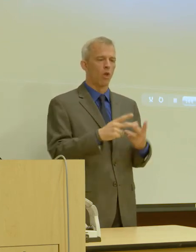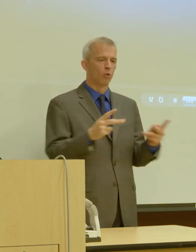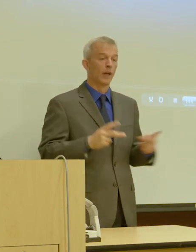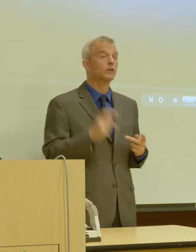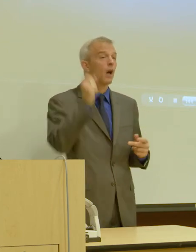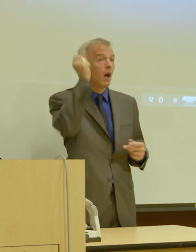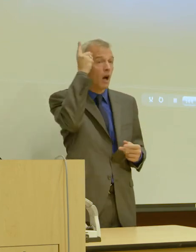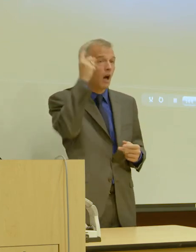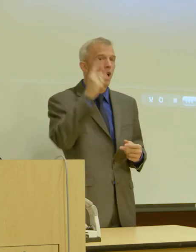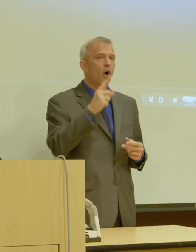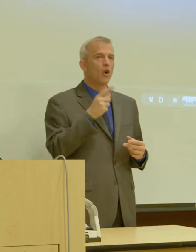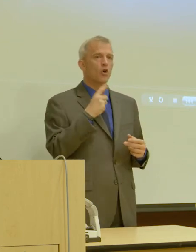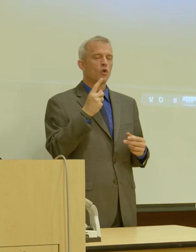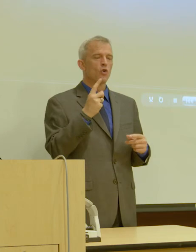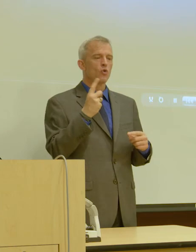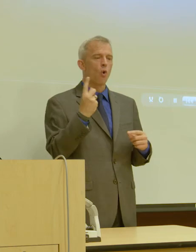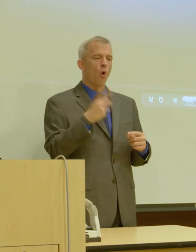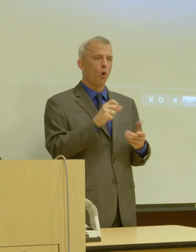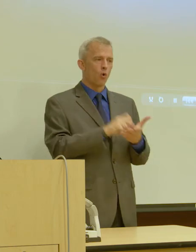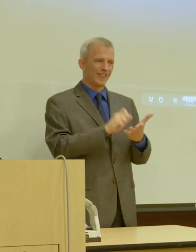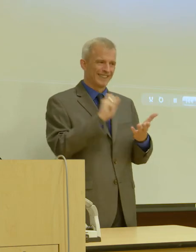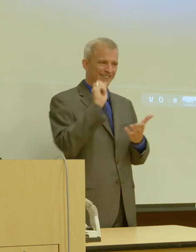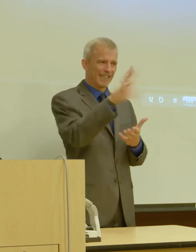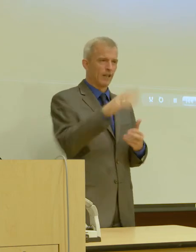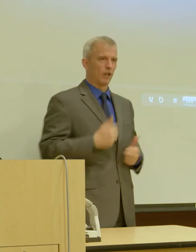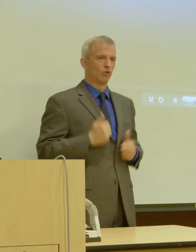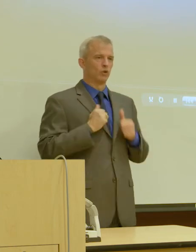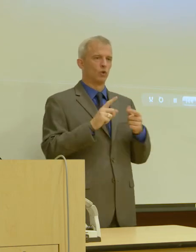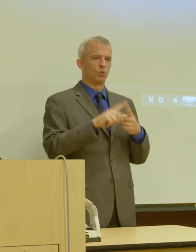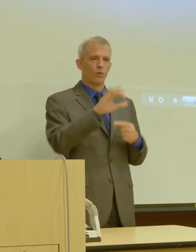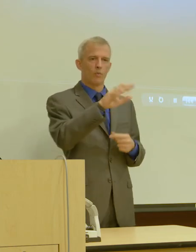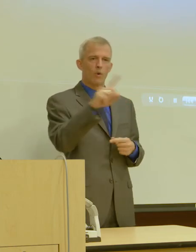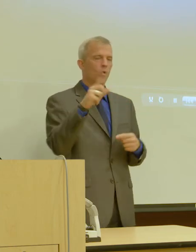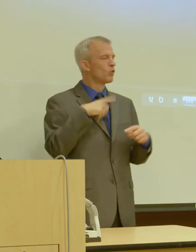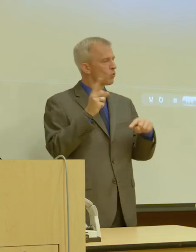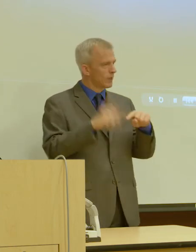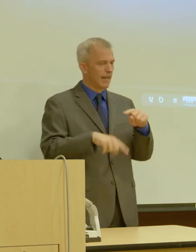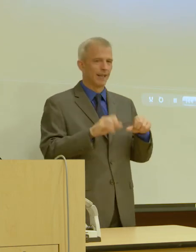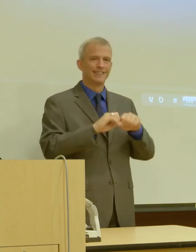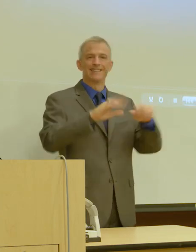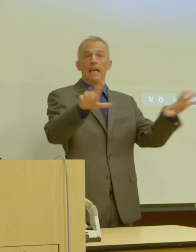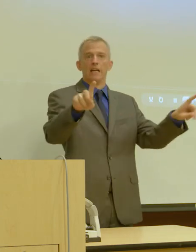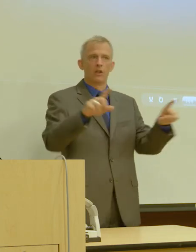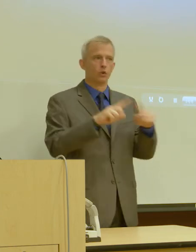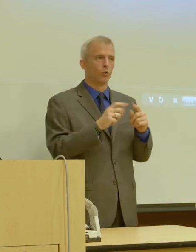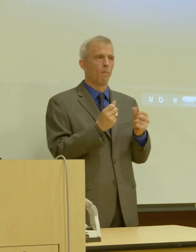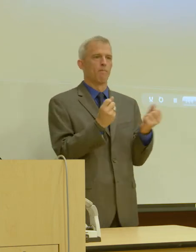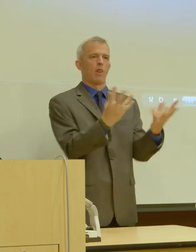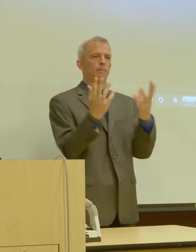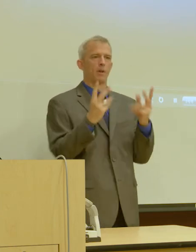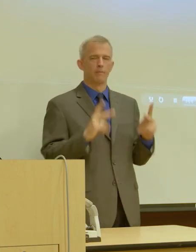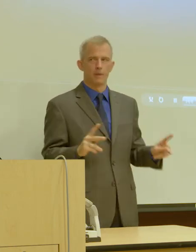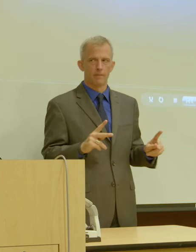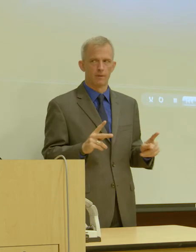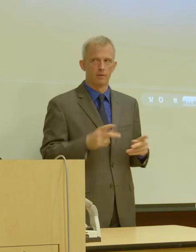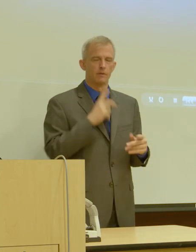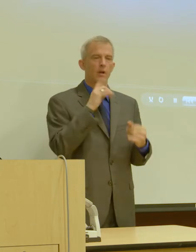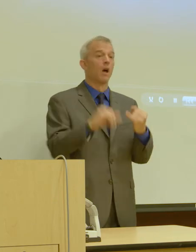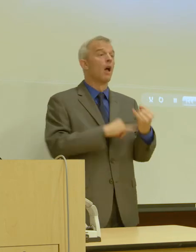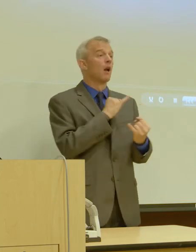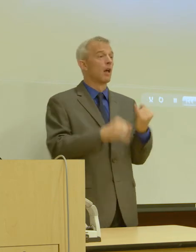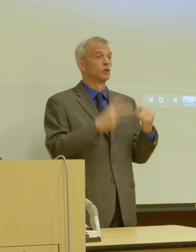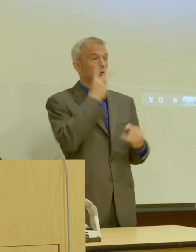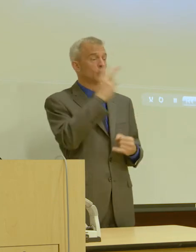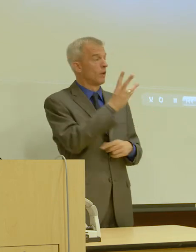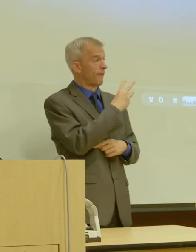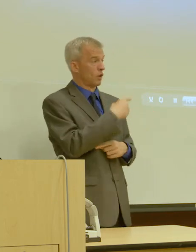and that will, you know, avoid any confusion. And lastly, as was said in the video, you will receive